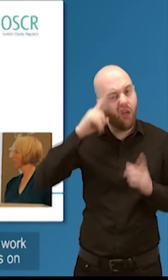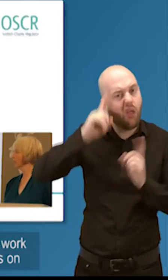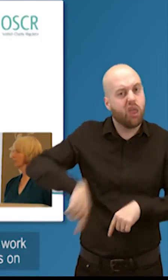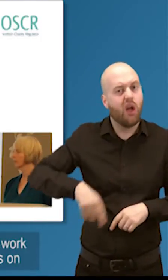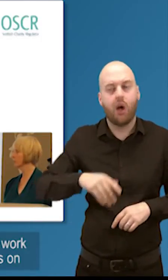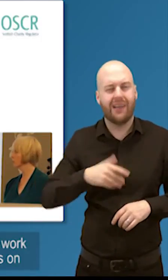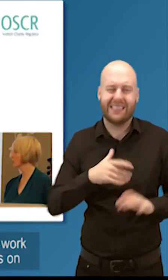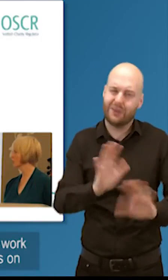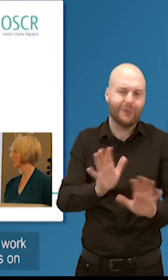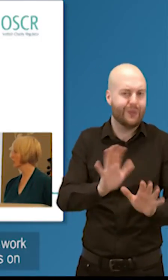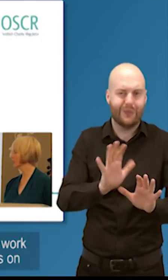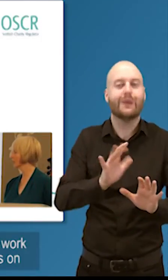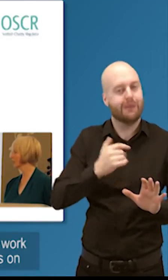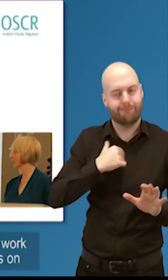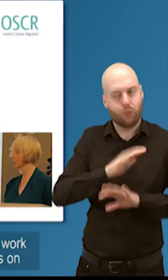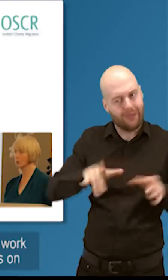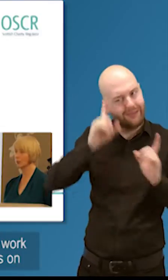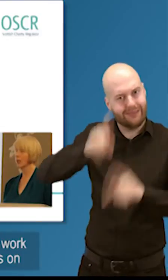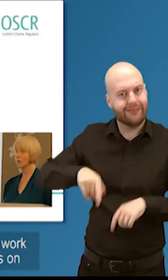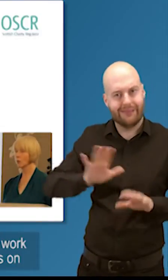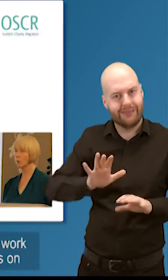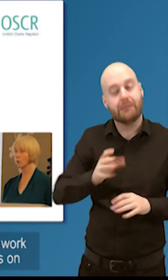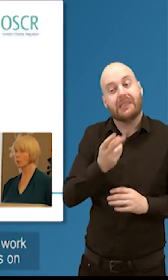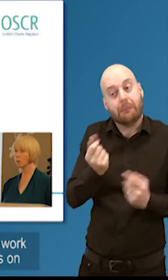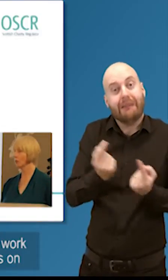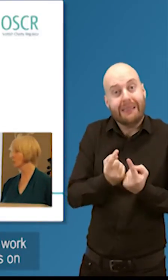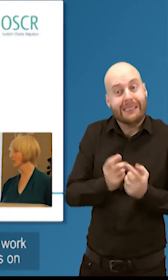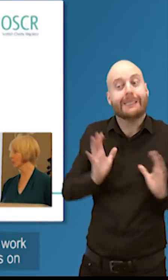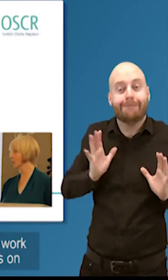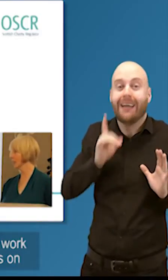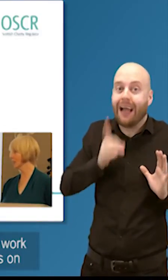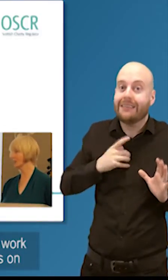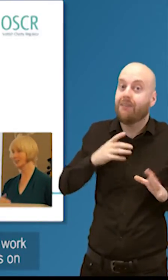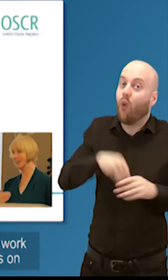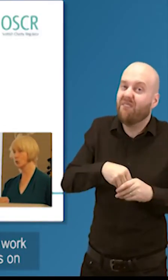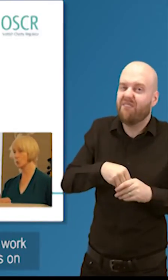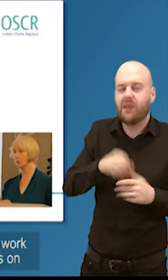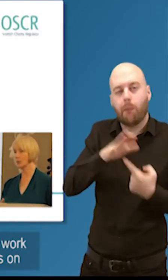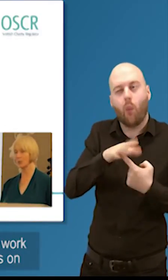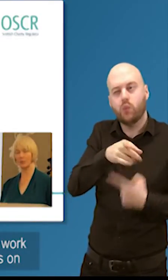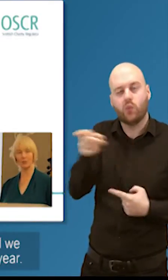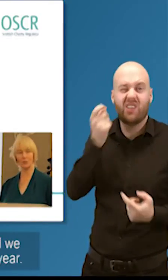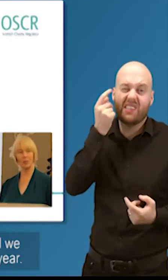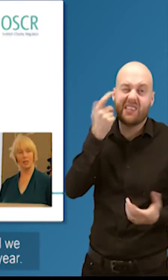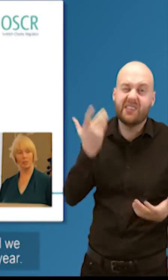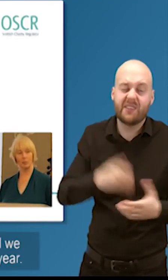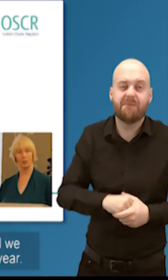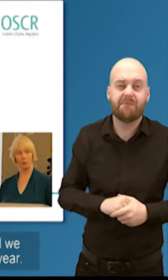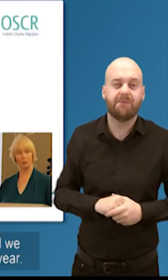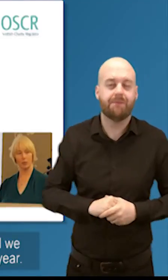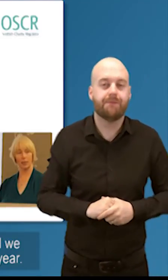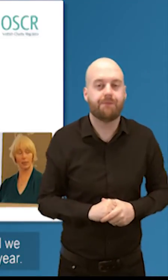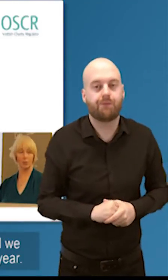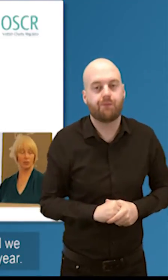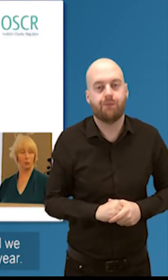yeah yeah i didn't want to just say i think it's that because there's an awful lot of work to be done on that and to engage with colleagues on that so it's